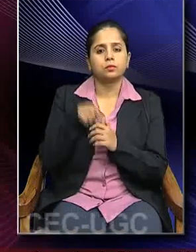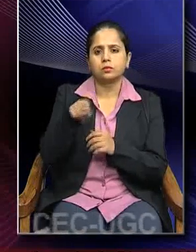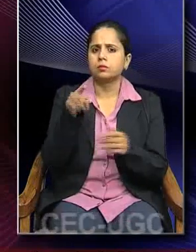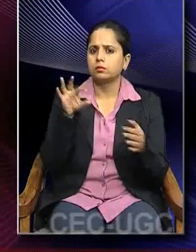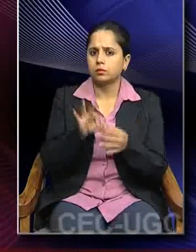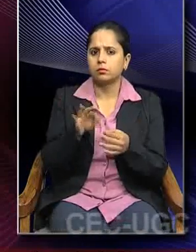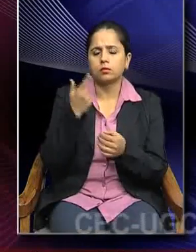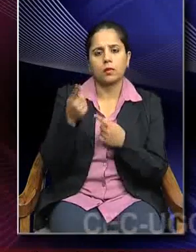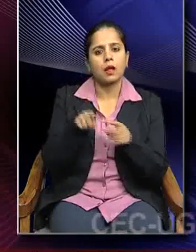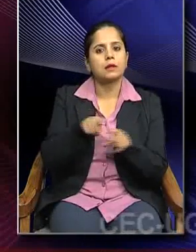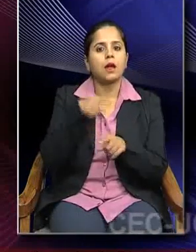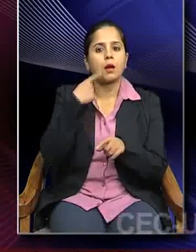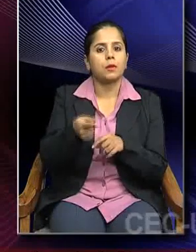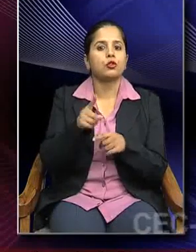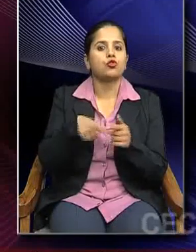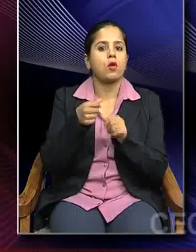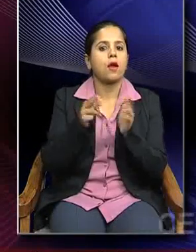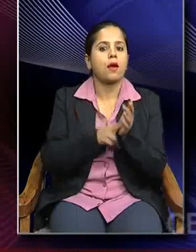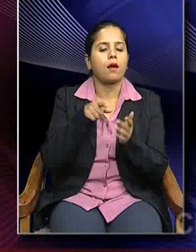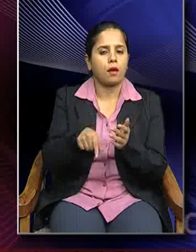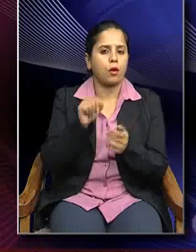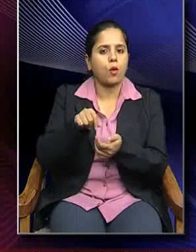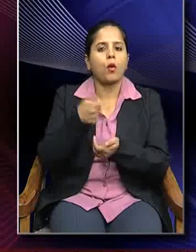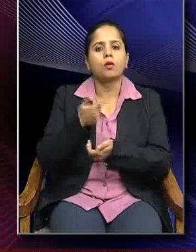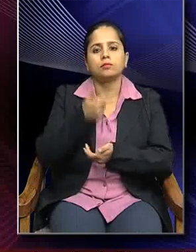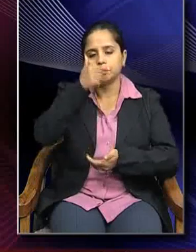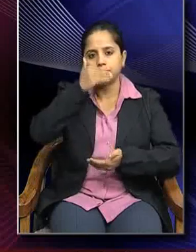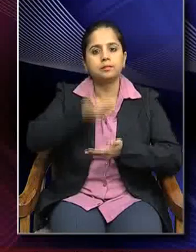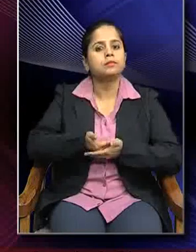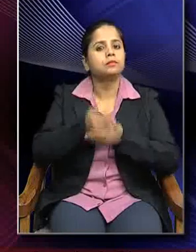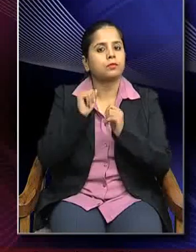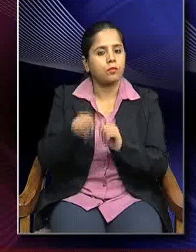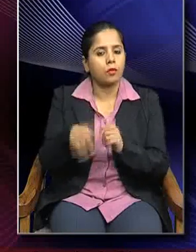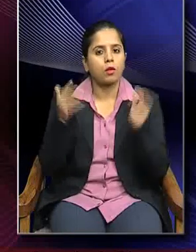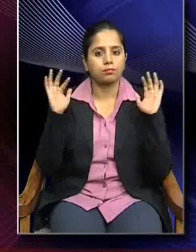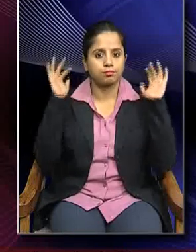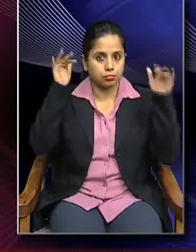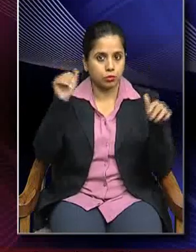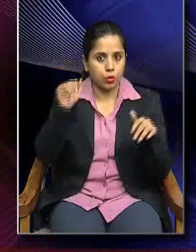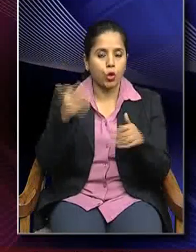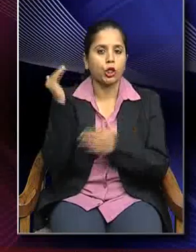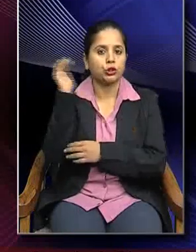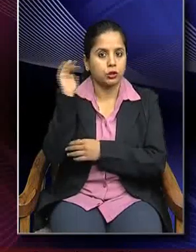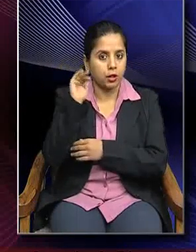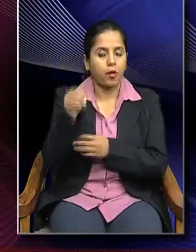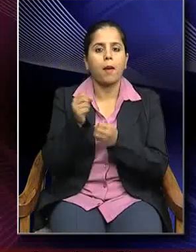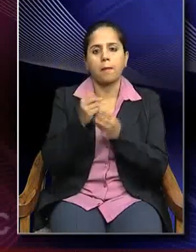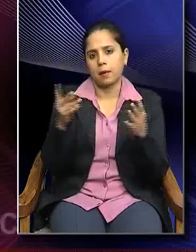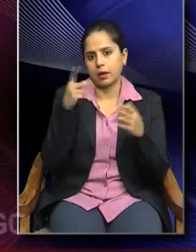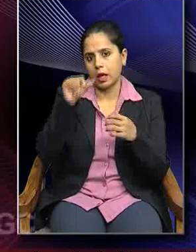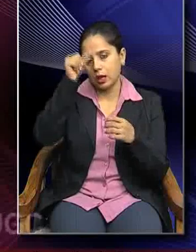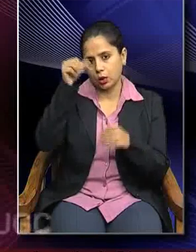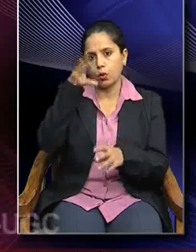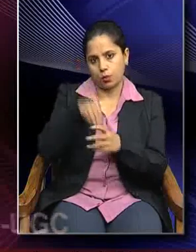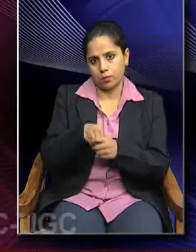to say Jain religion and also Vishnuism and Shivism Buddhism as part of Hinduism,